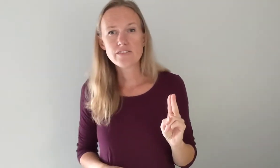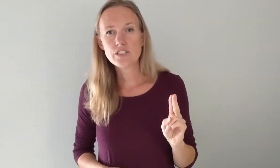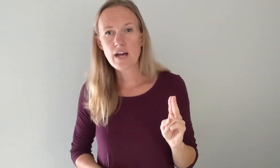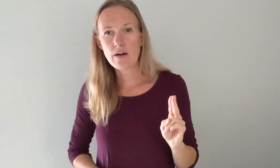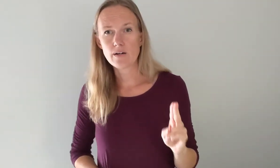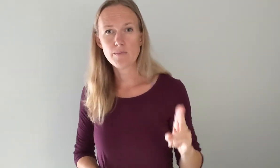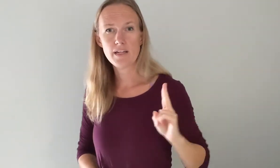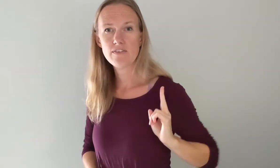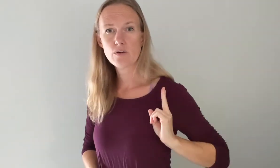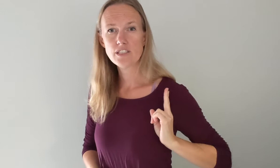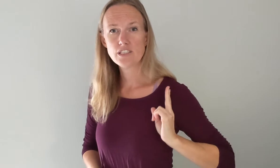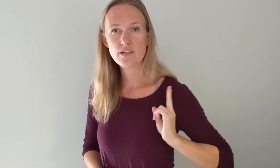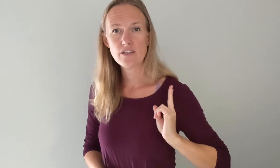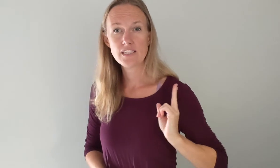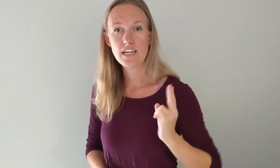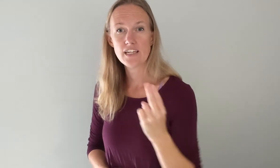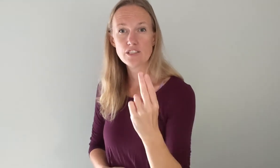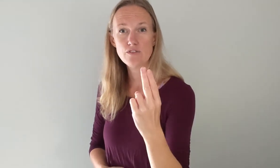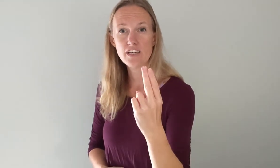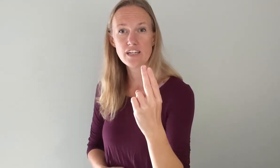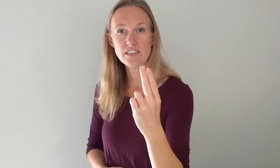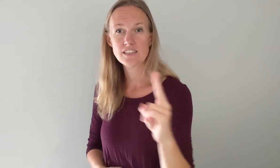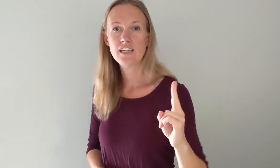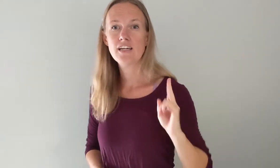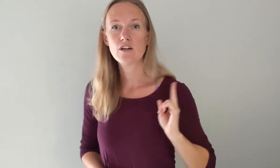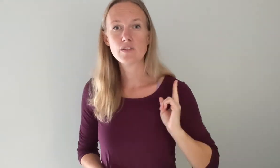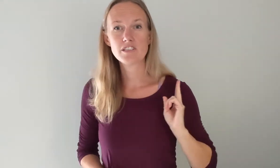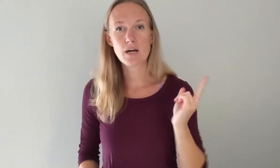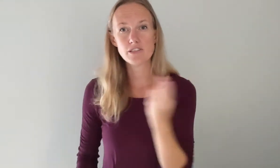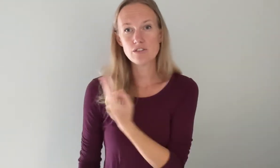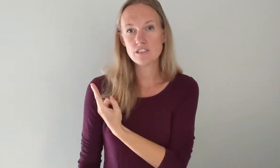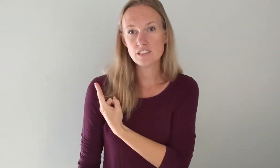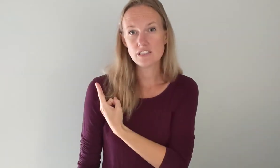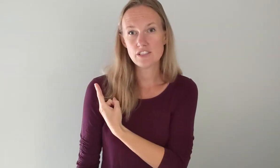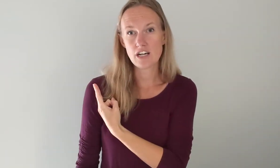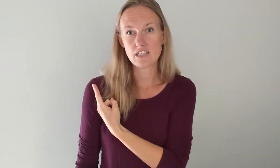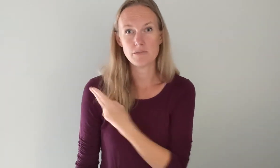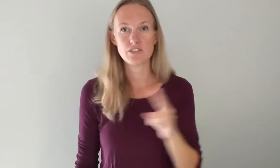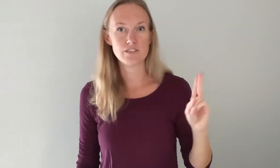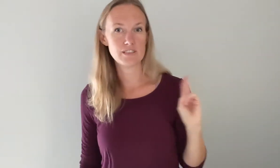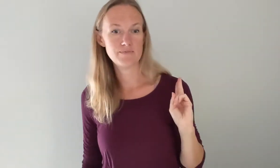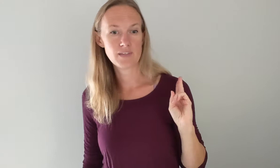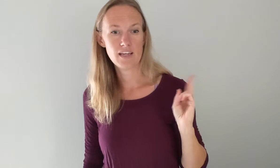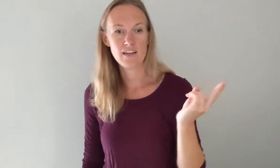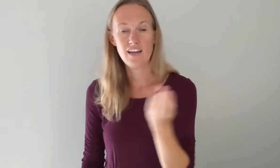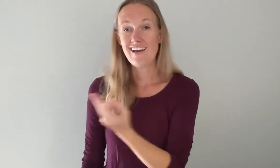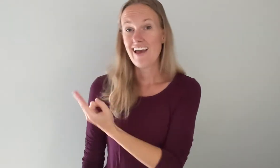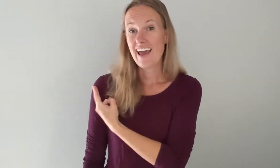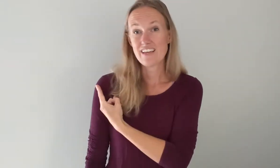to do our. But if you're going to do it you take two fingers. Go from your dominant shoulder to your non-dominant shoulder. Okay. Okay. And then